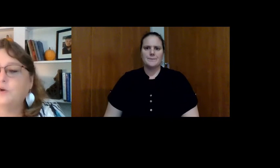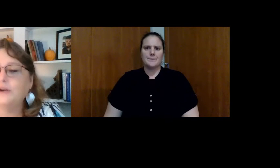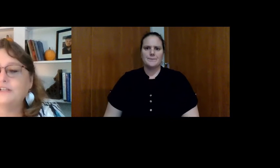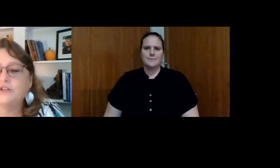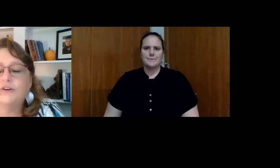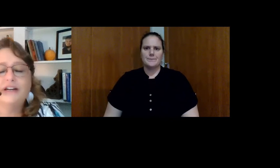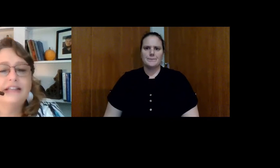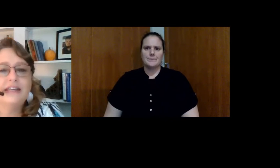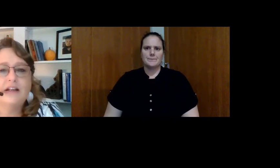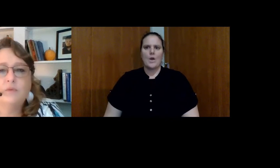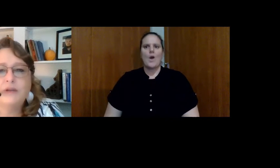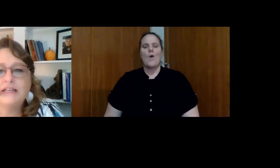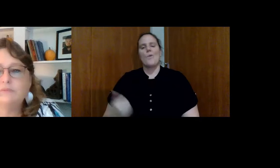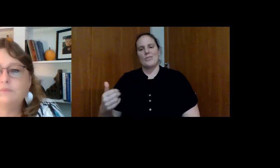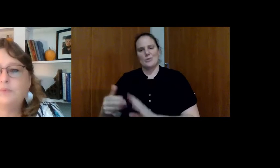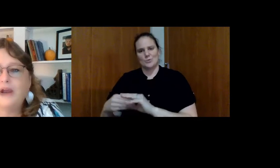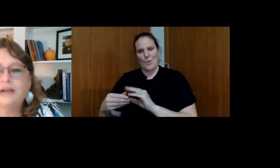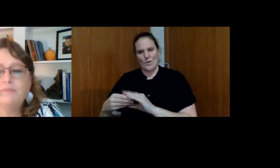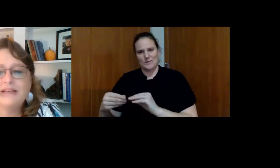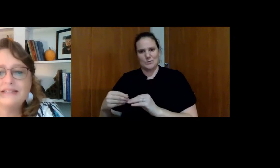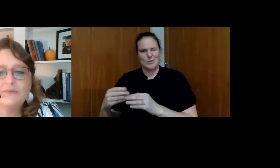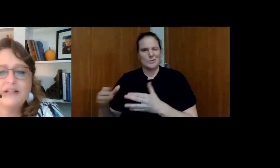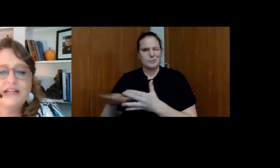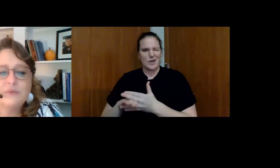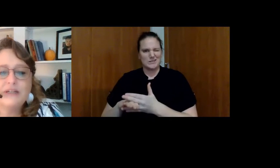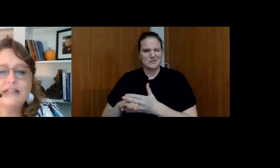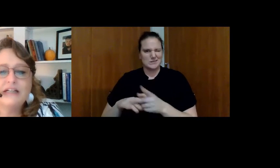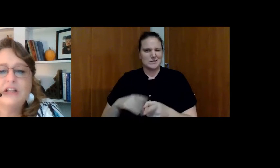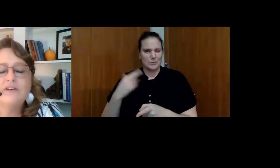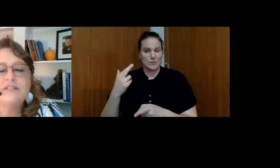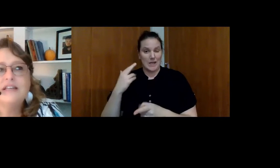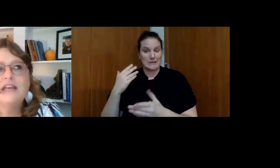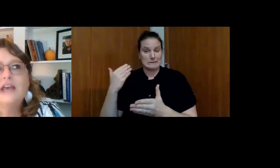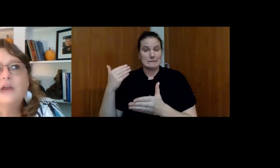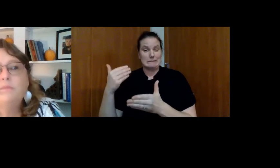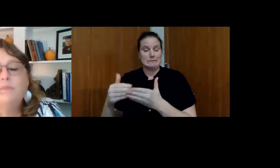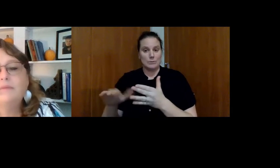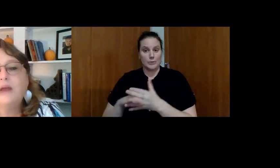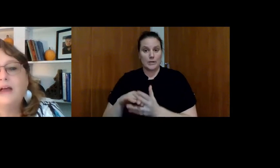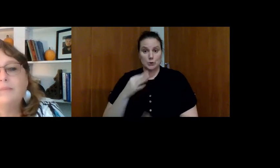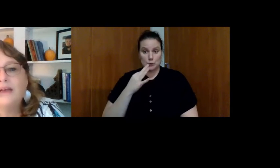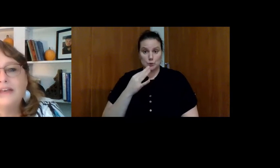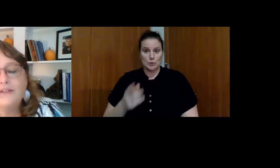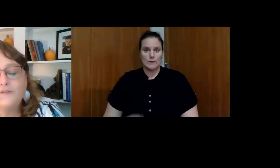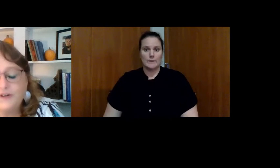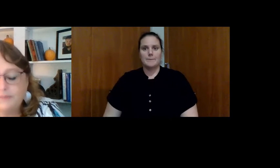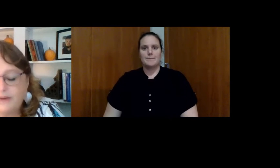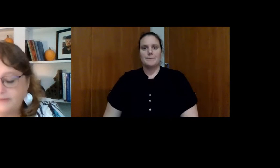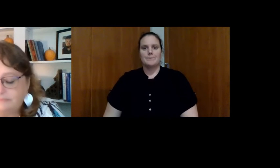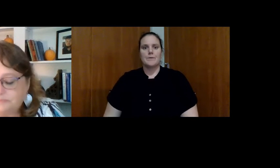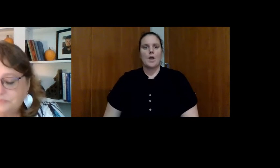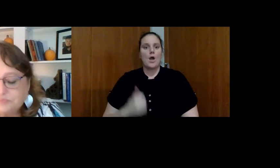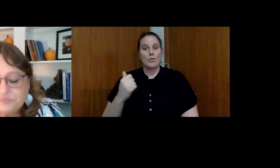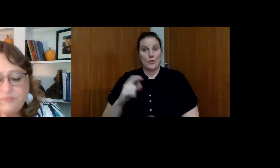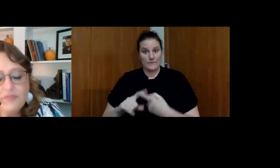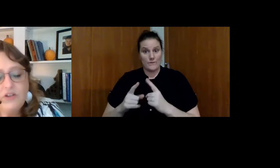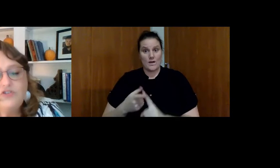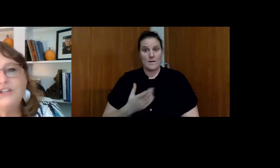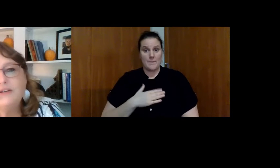Another quick story, and then we can break because I realize we're getting close. But another friend of mine,